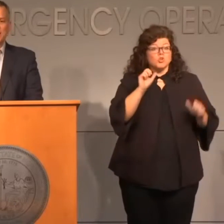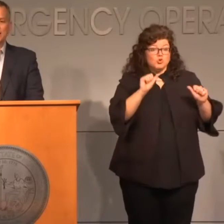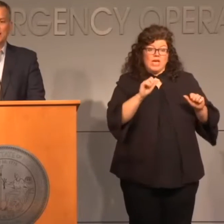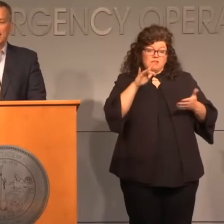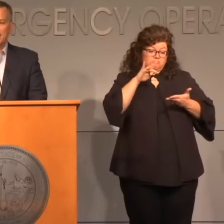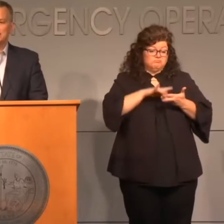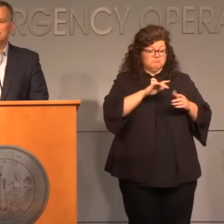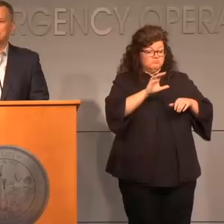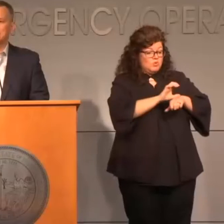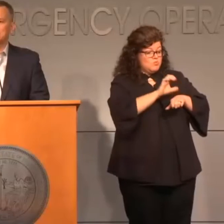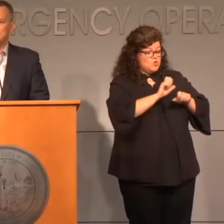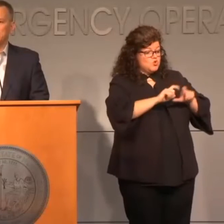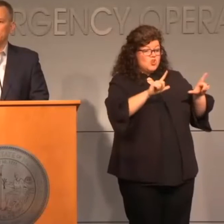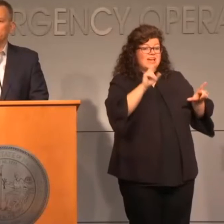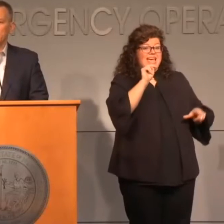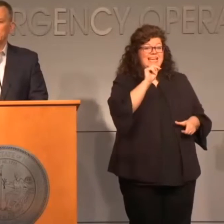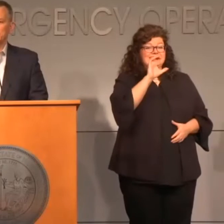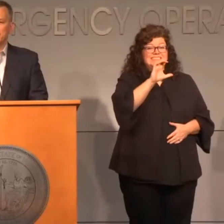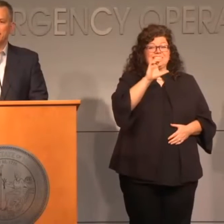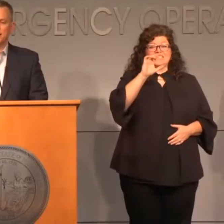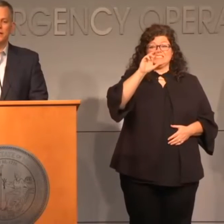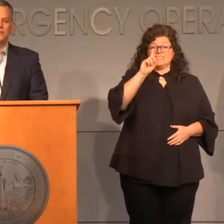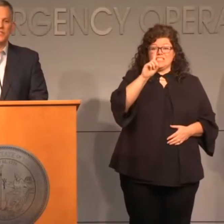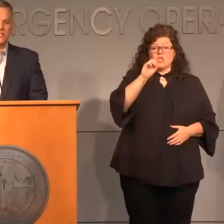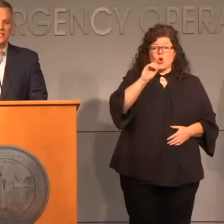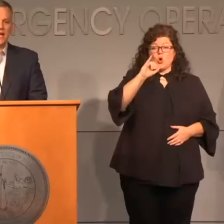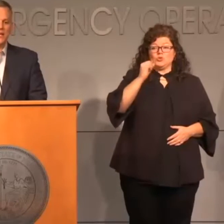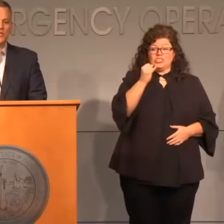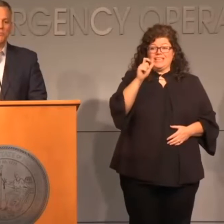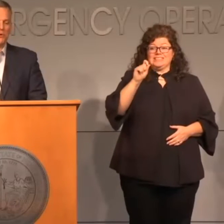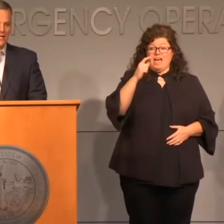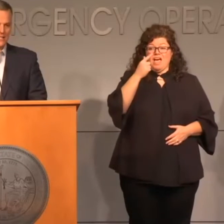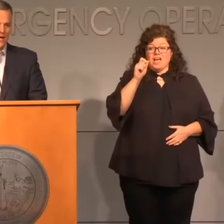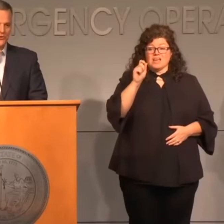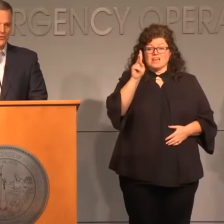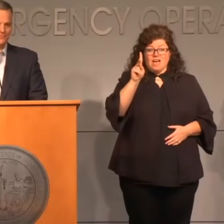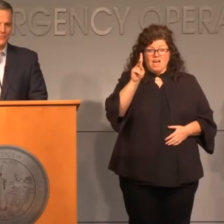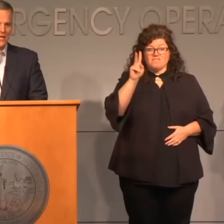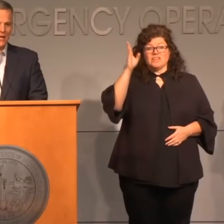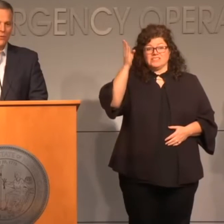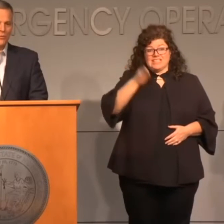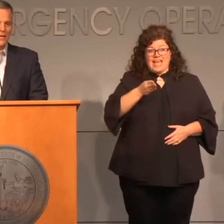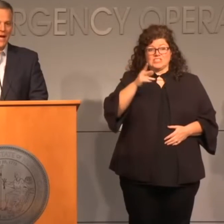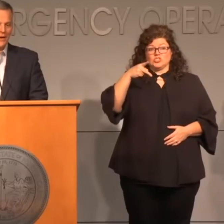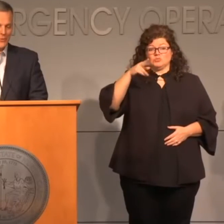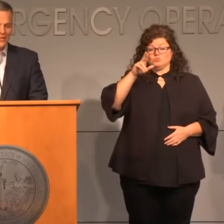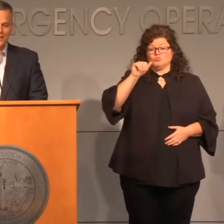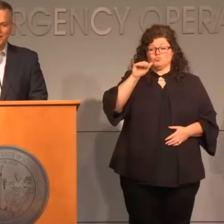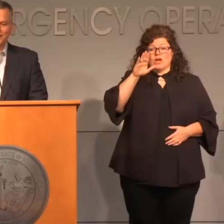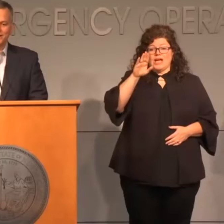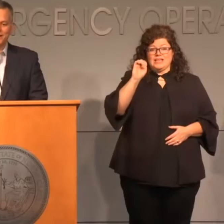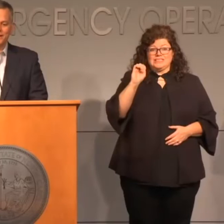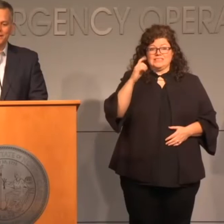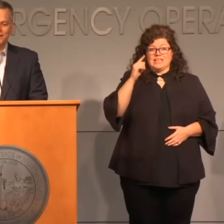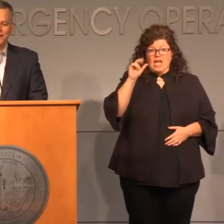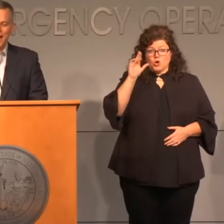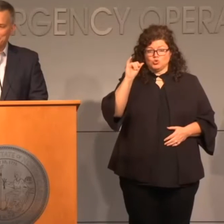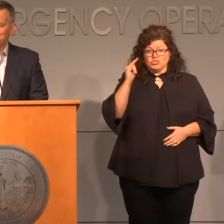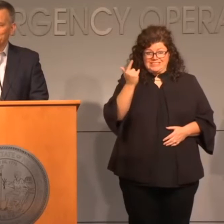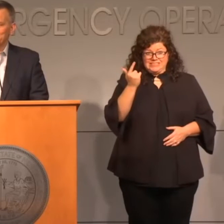our website, ncdoj.gov slash price gouging, and we will be happy and